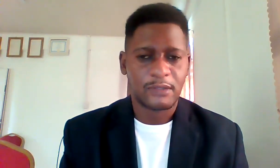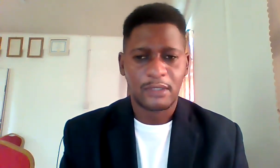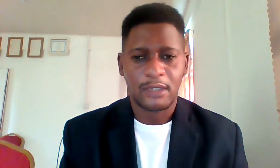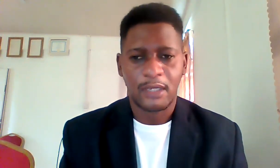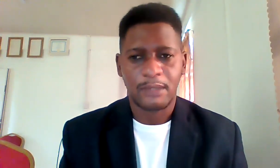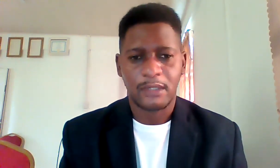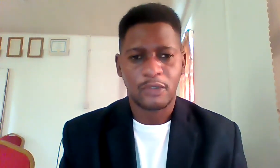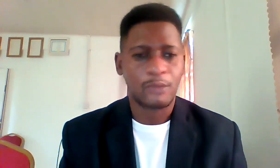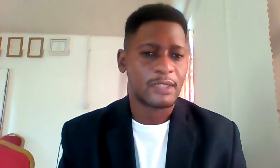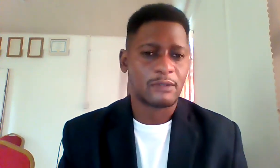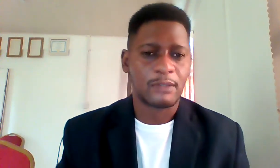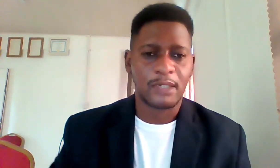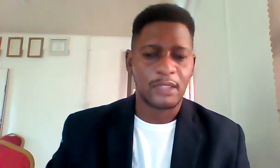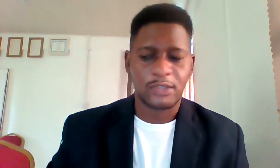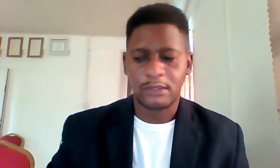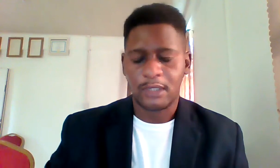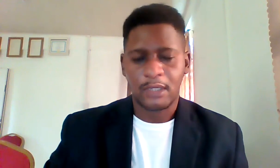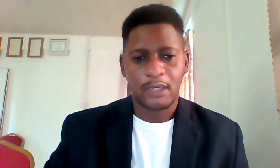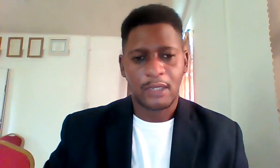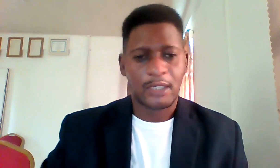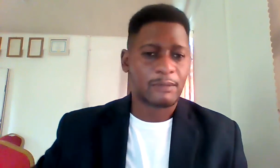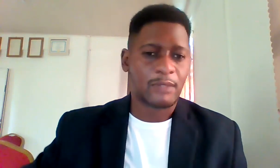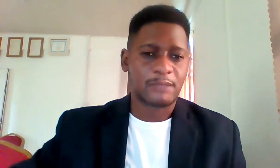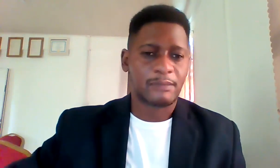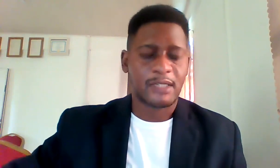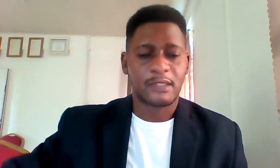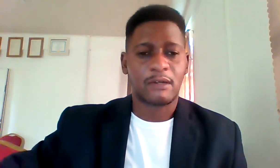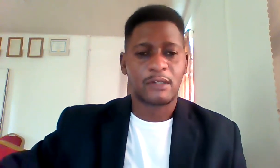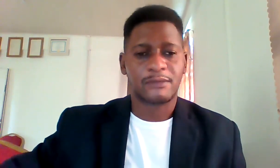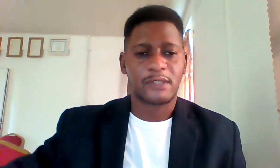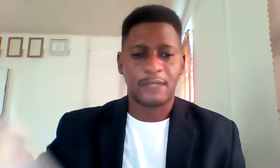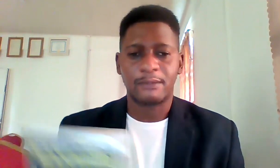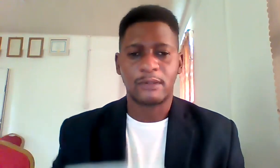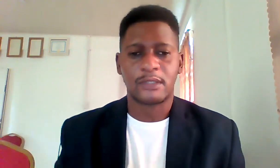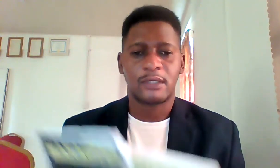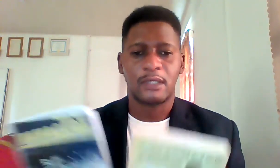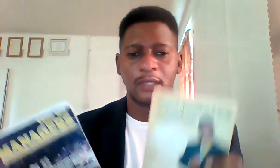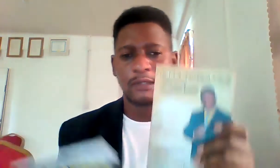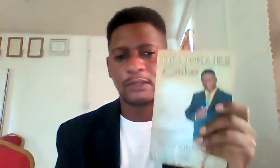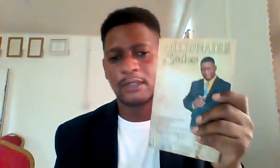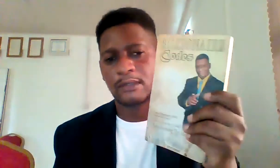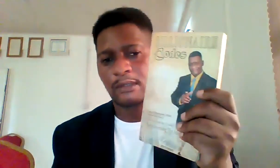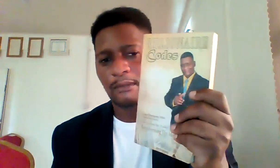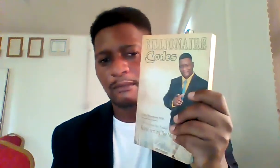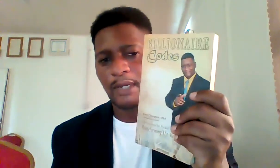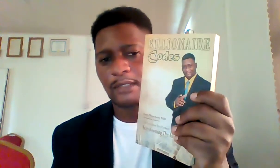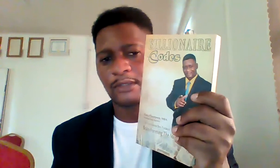i'm a humanitarian by nature and i'm the multiple best-selling author for several books including managers